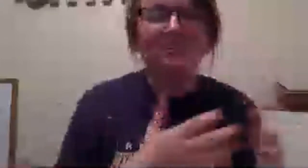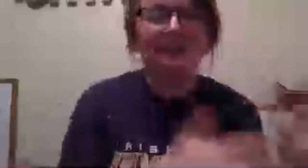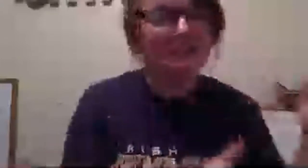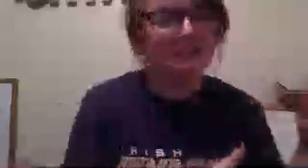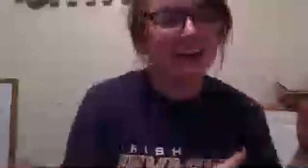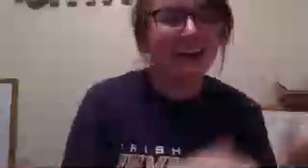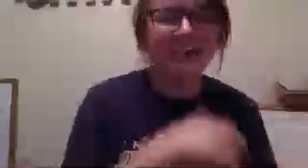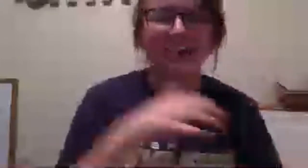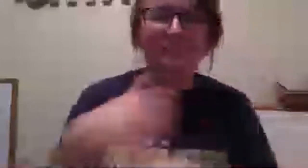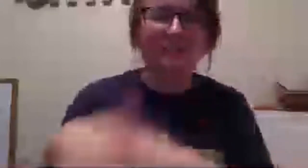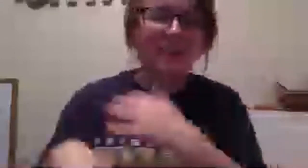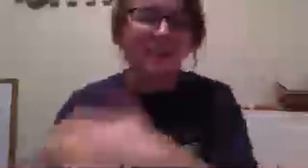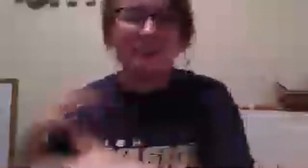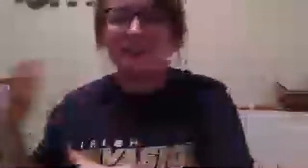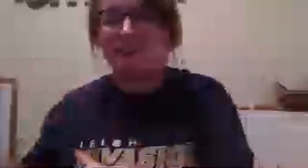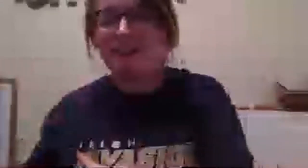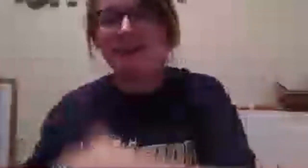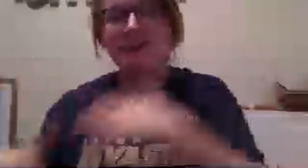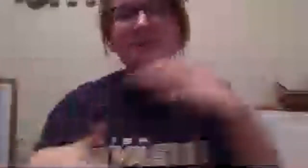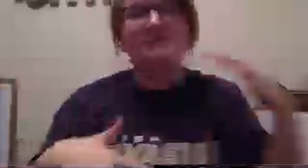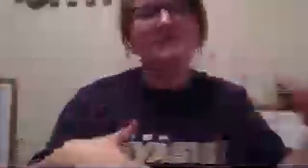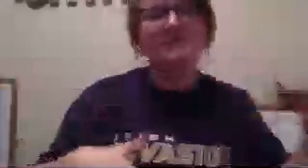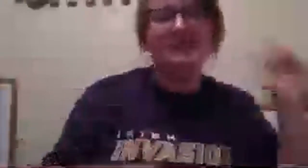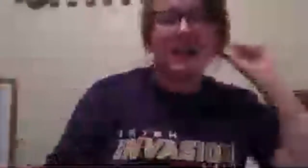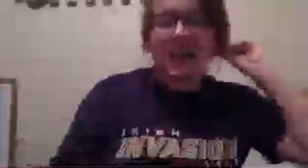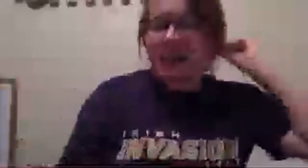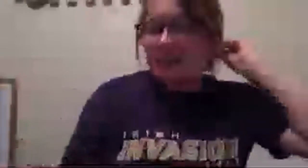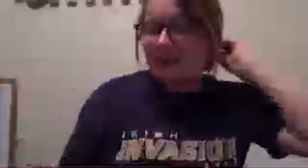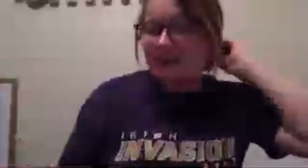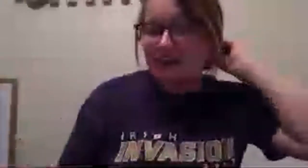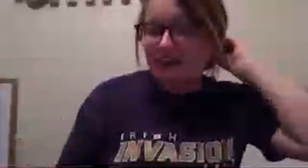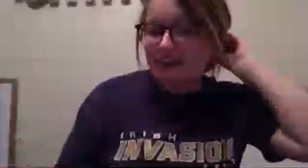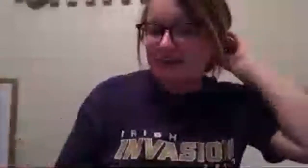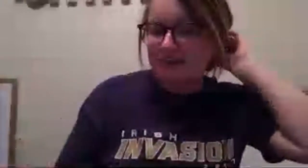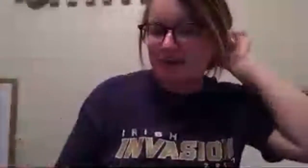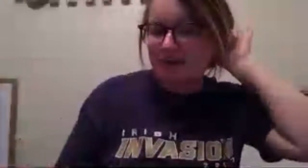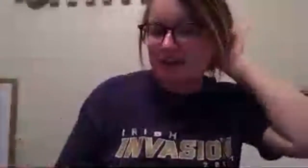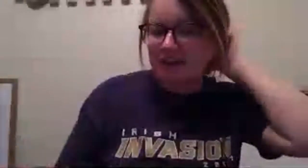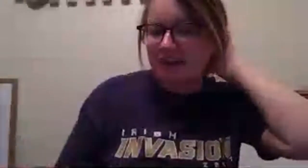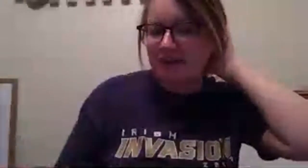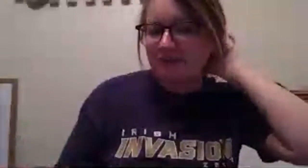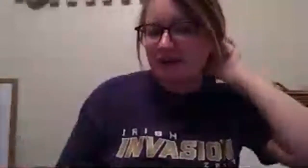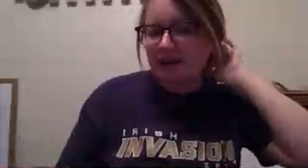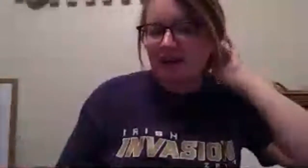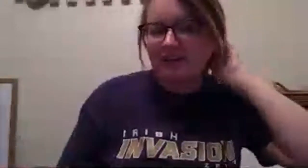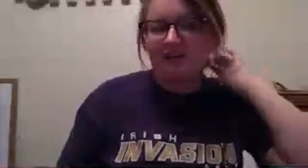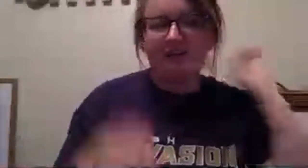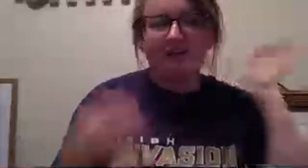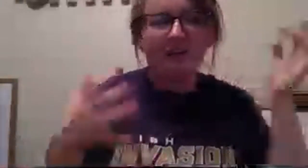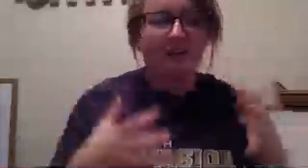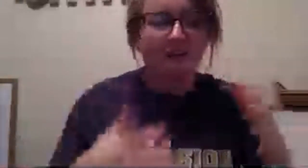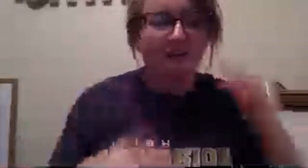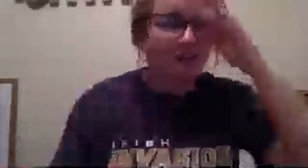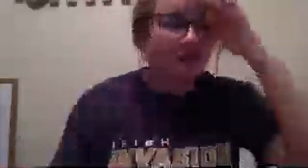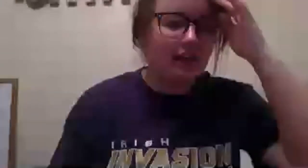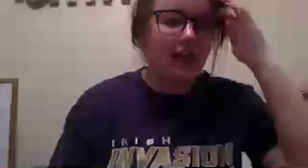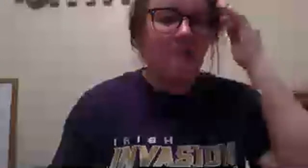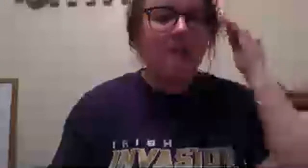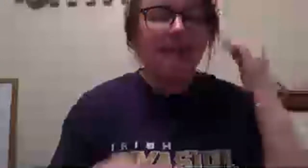yesterday and then i forgot about the saintly minute because we got busy and then i figured like it was more important to do mother mary because like we need to trust the lord but like